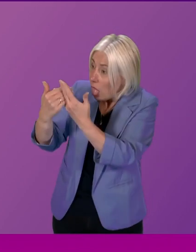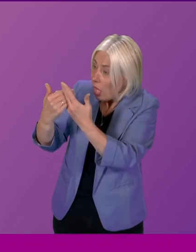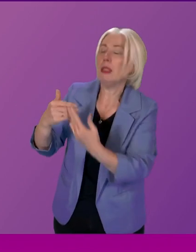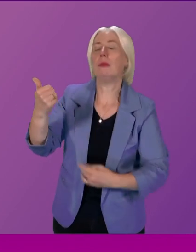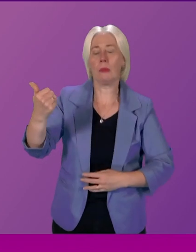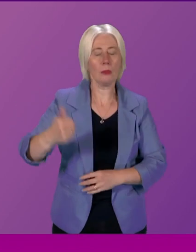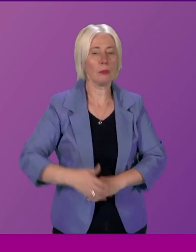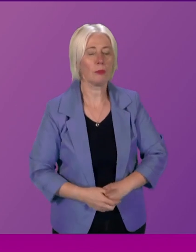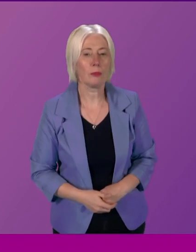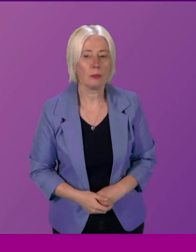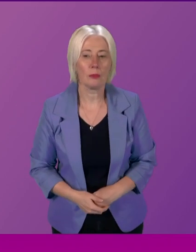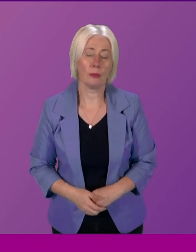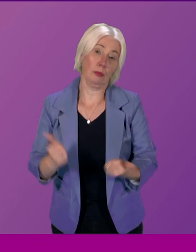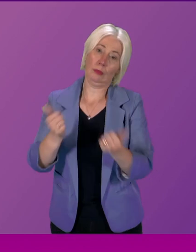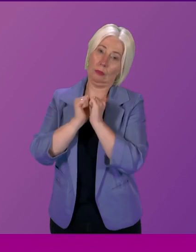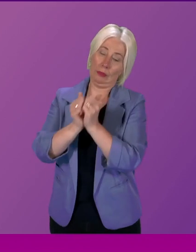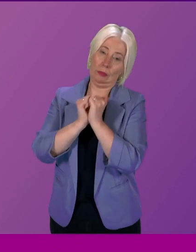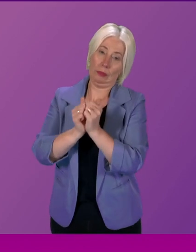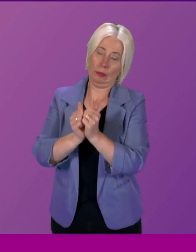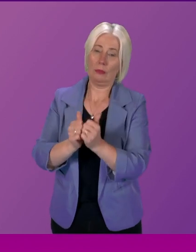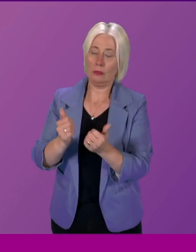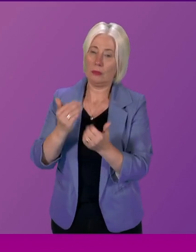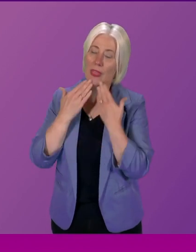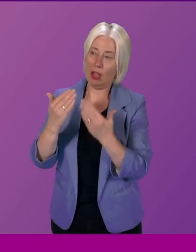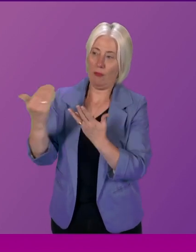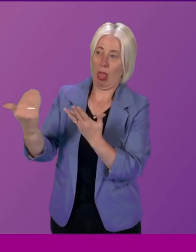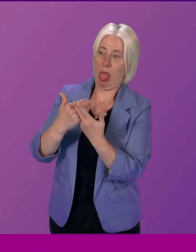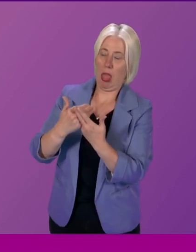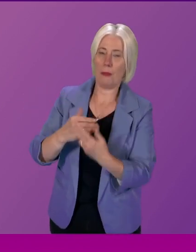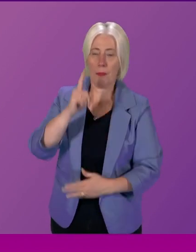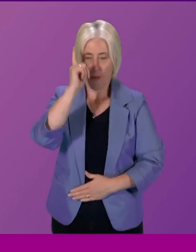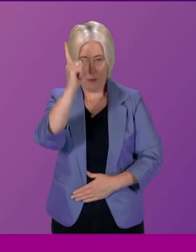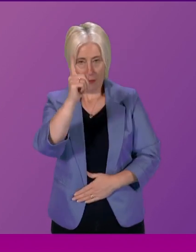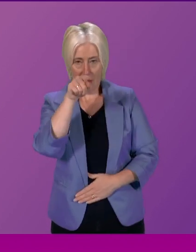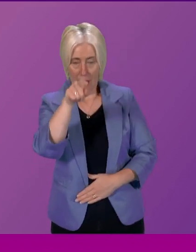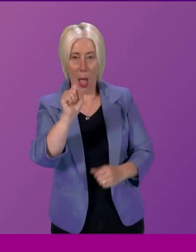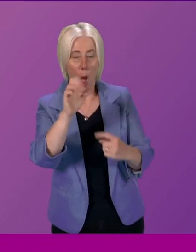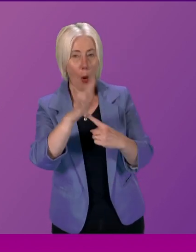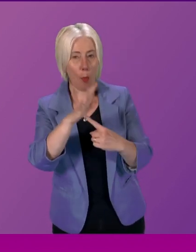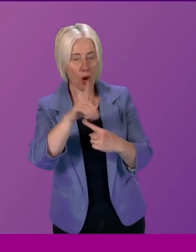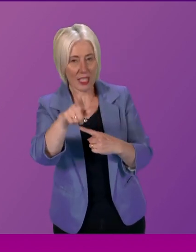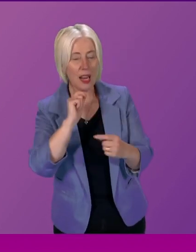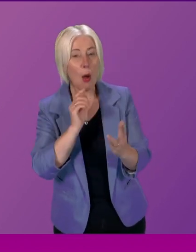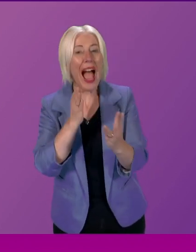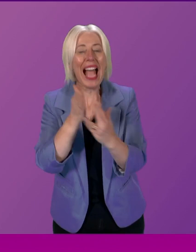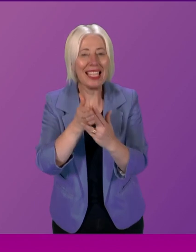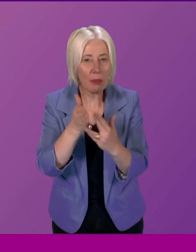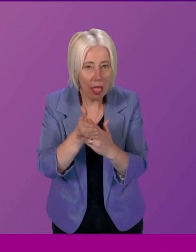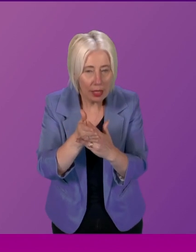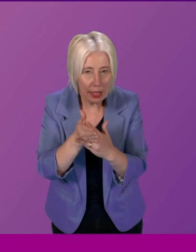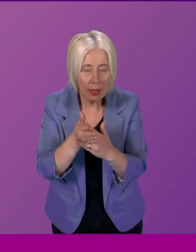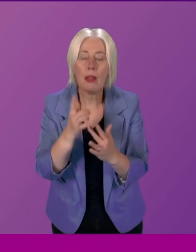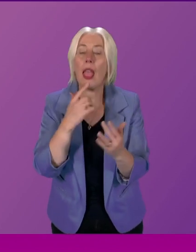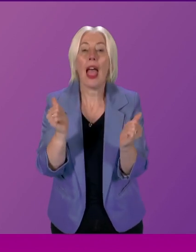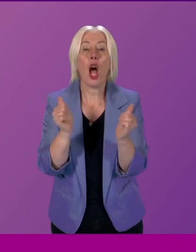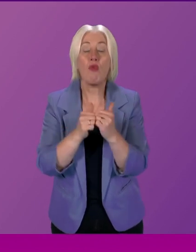I'm very grateful to ruth mcguire for taking an intervention just on that point which I think is a really important point about accessibility which you agree that